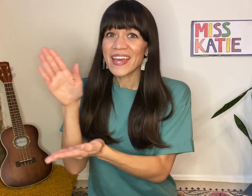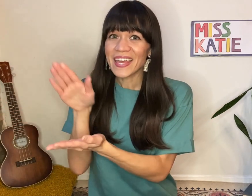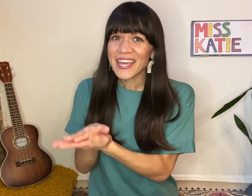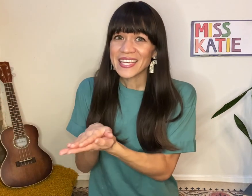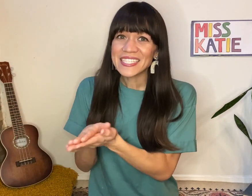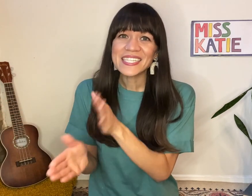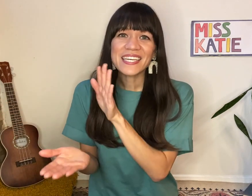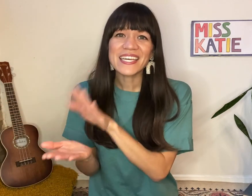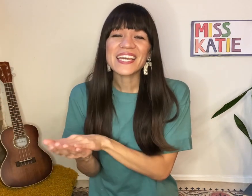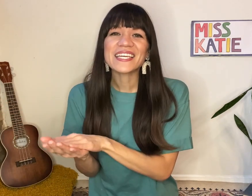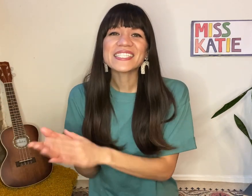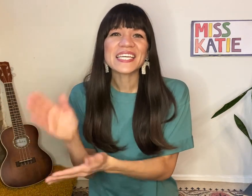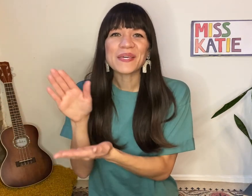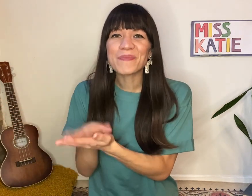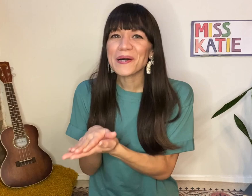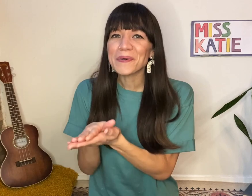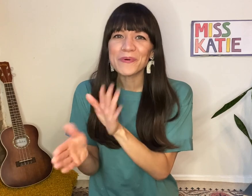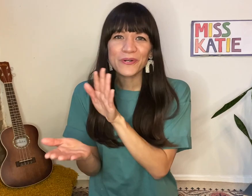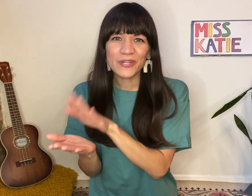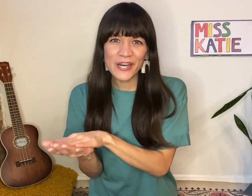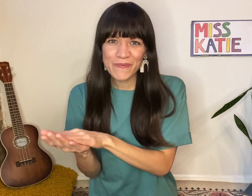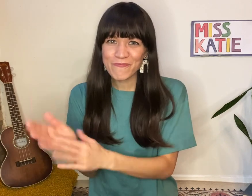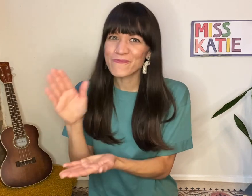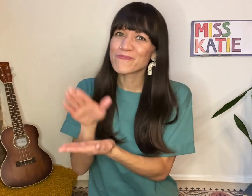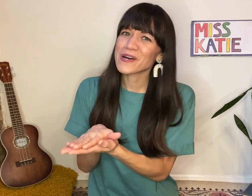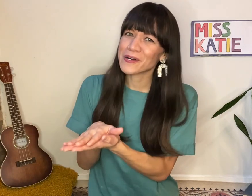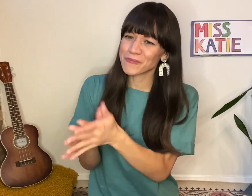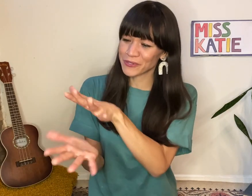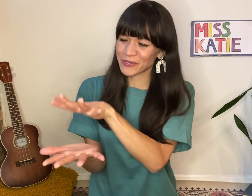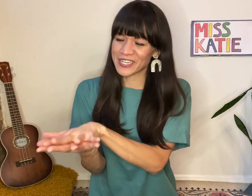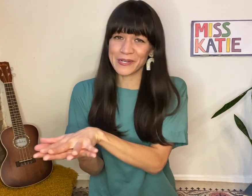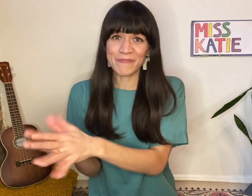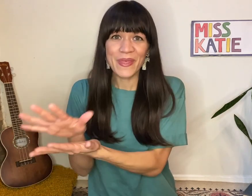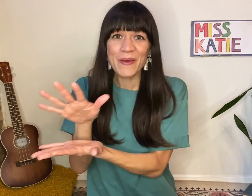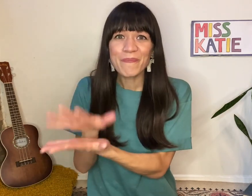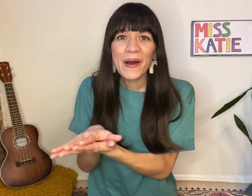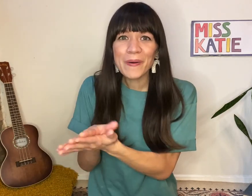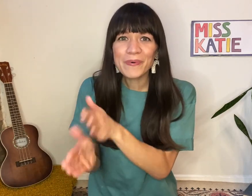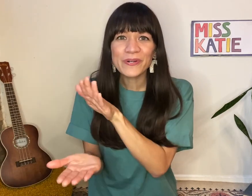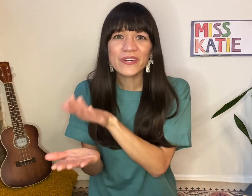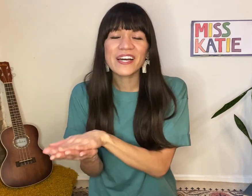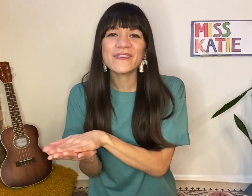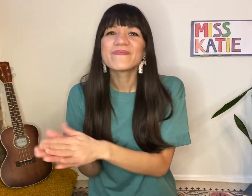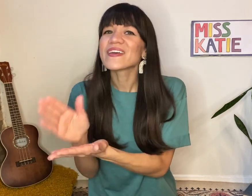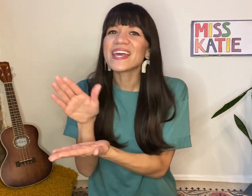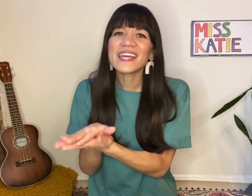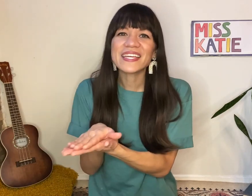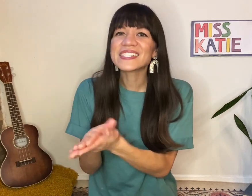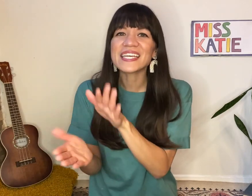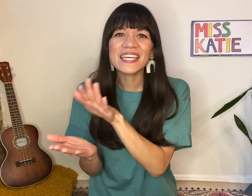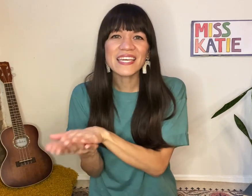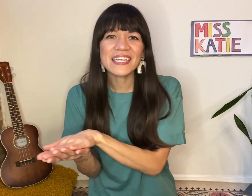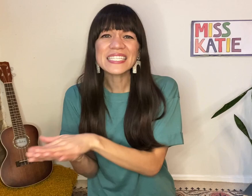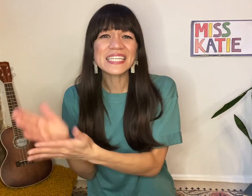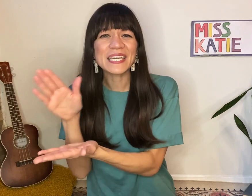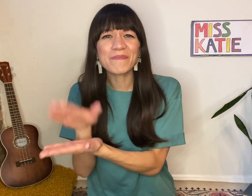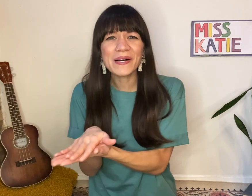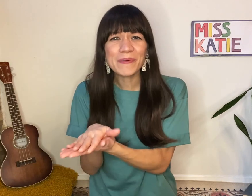Icky Sticky, Icky Sticky Bubble Gum, Bubble Gum, Bubble Gum, Icky Sticky, Icky Sticky Bubble